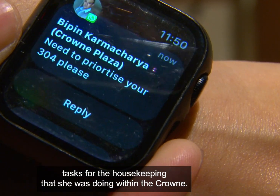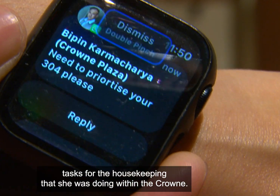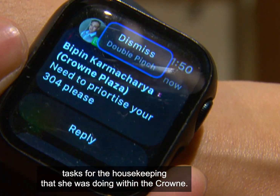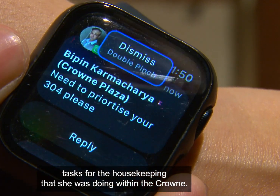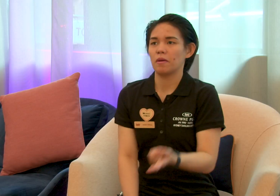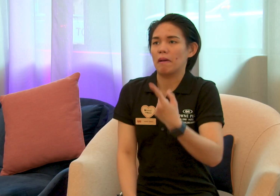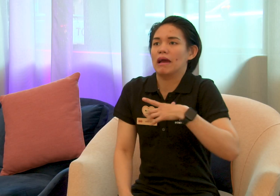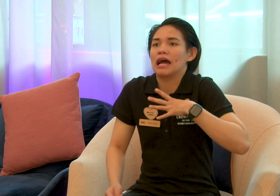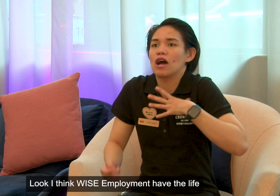the Crowne.